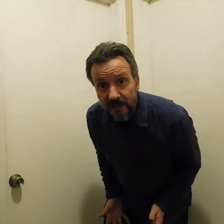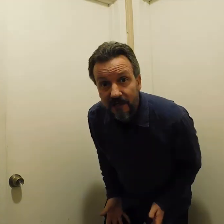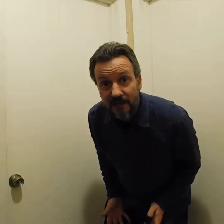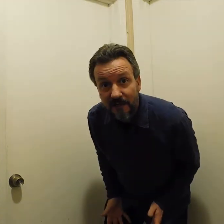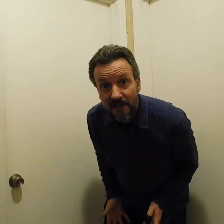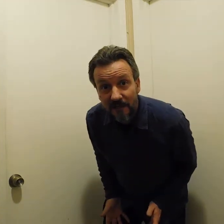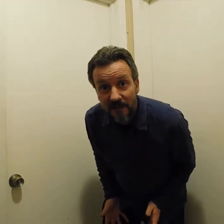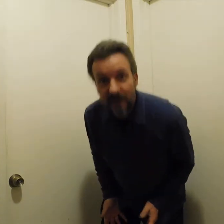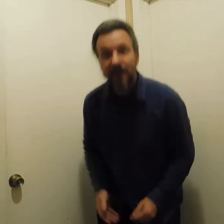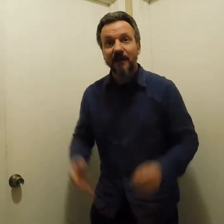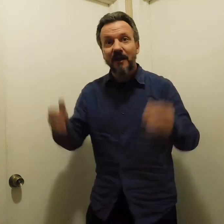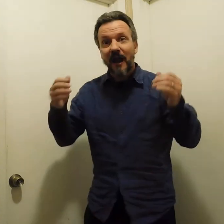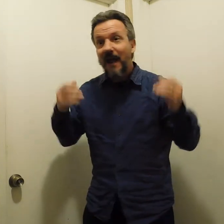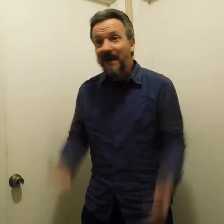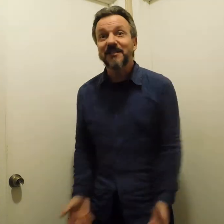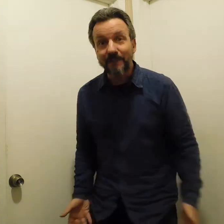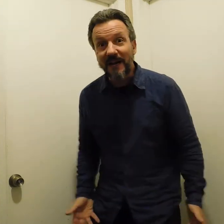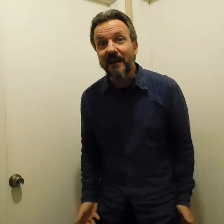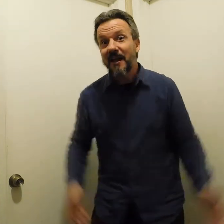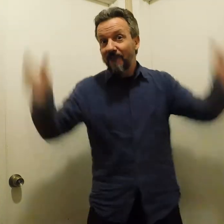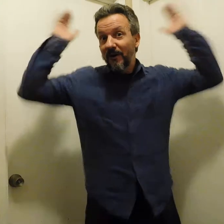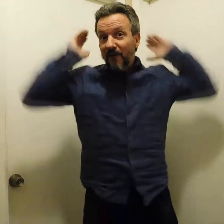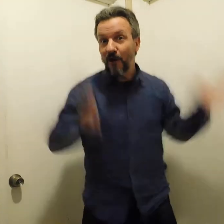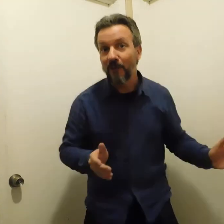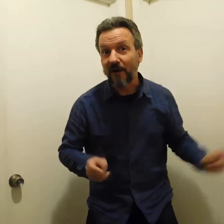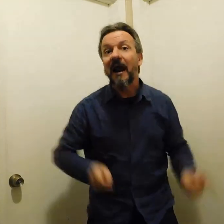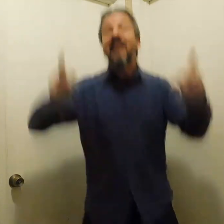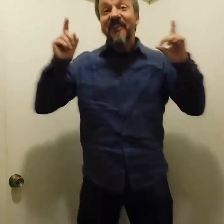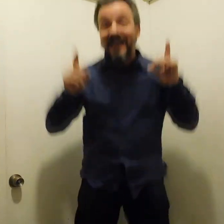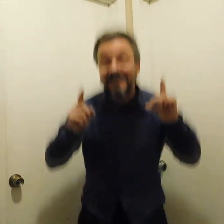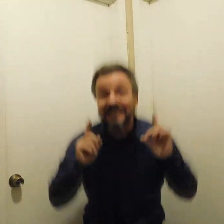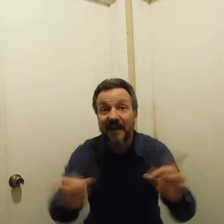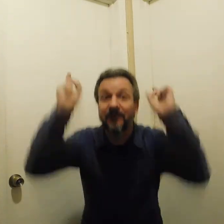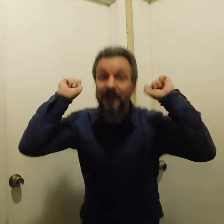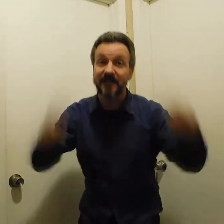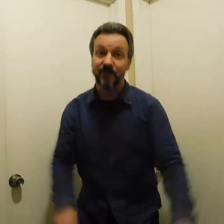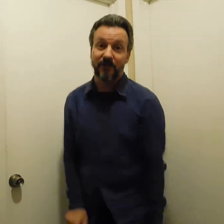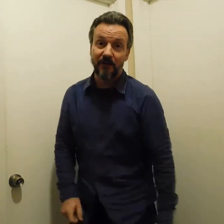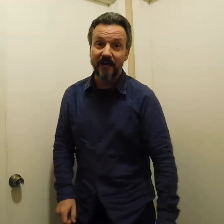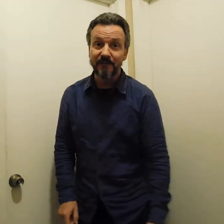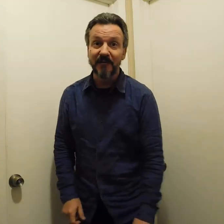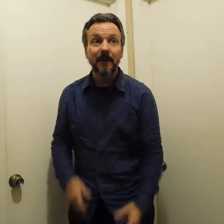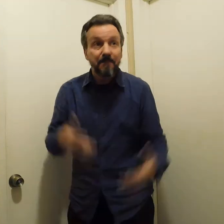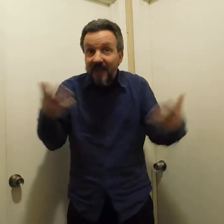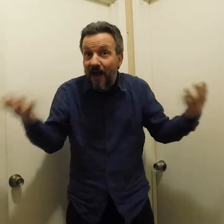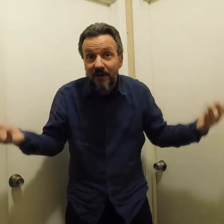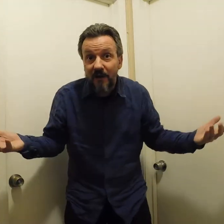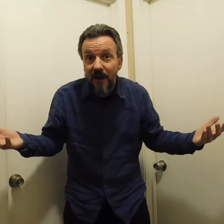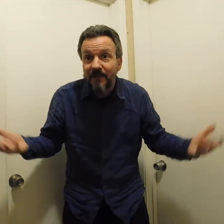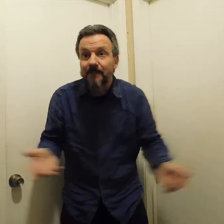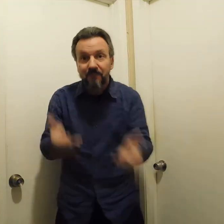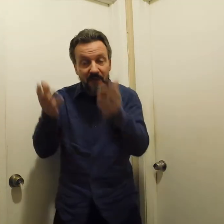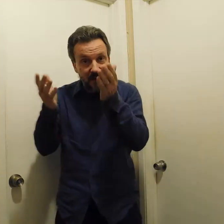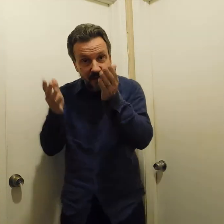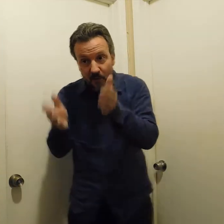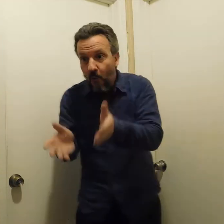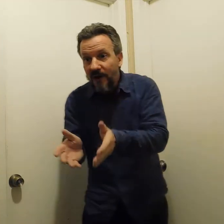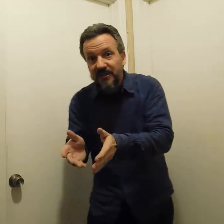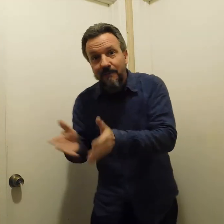and masturbating in front of a co-worker, that is definitely sexual harassment. How could it not be? Watching